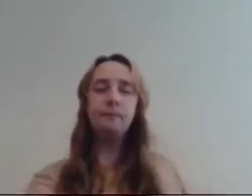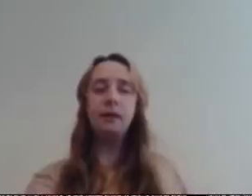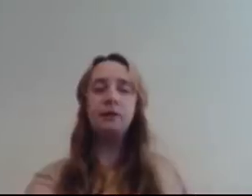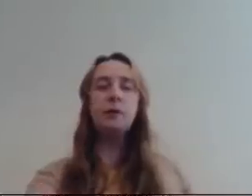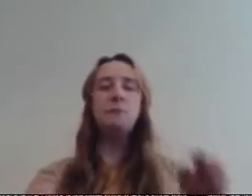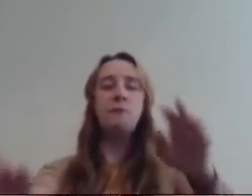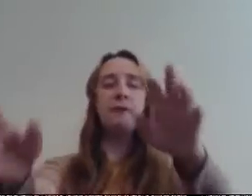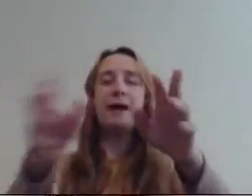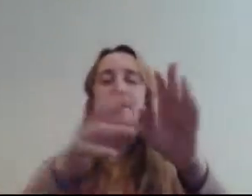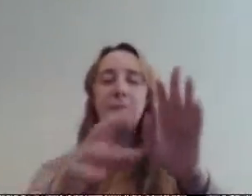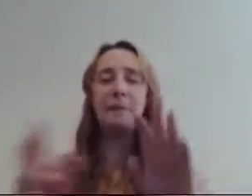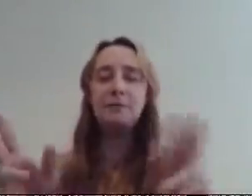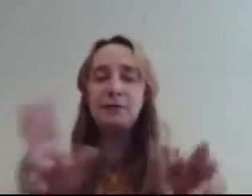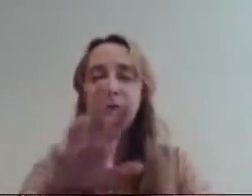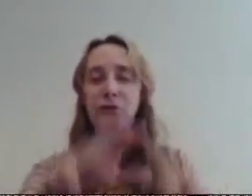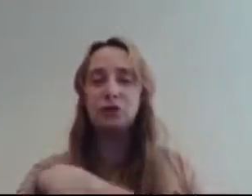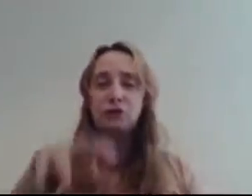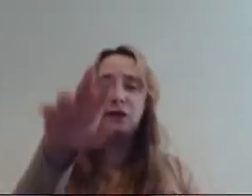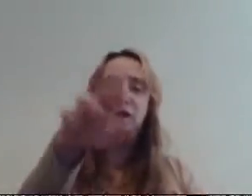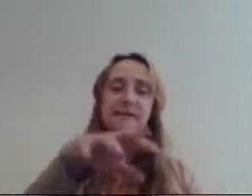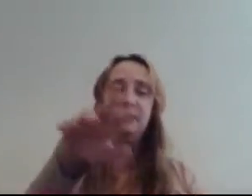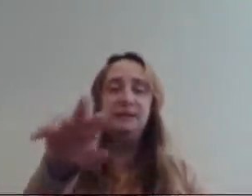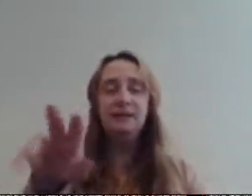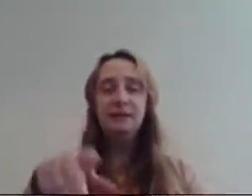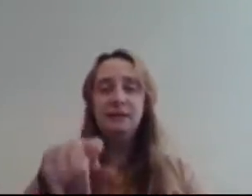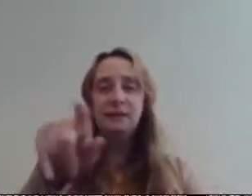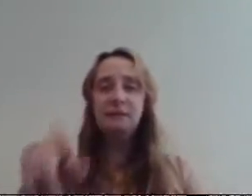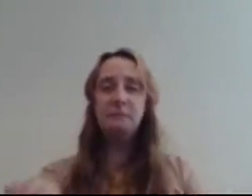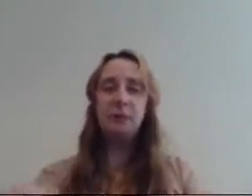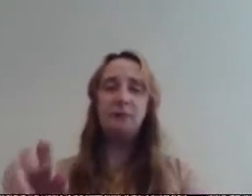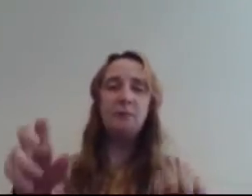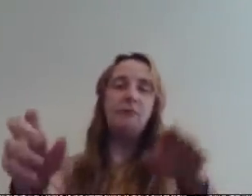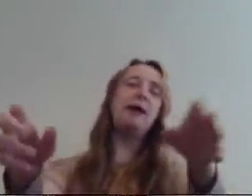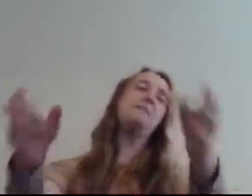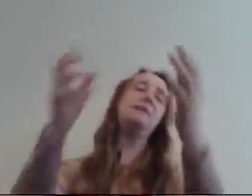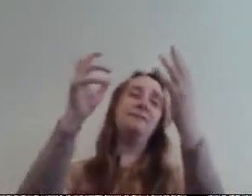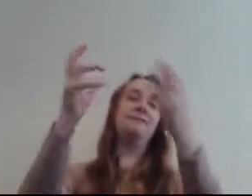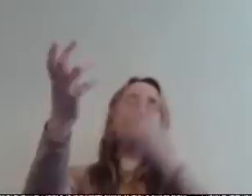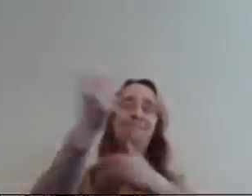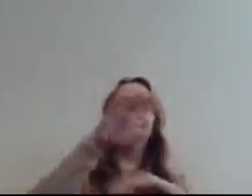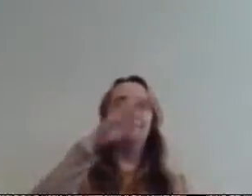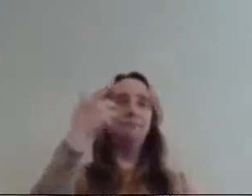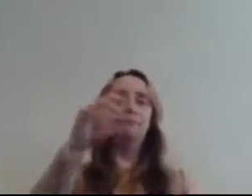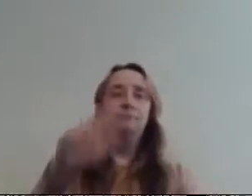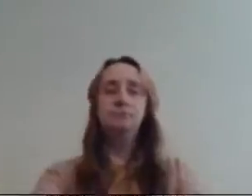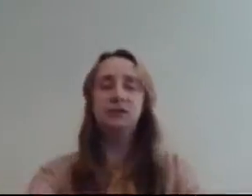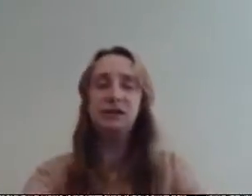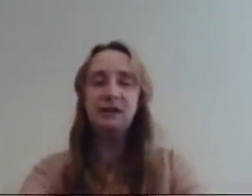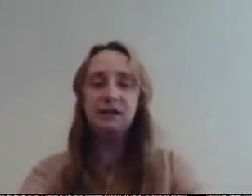i don't like moving my camera my camera isn't the way the cursor doesn't see but if move the camera aye